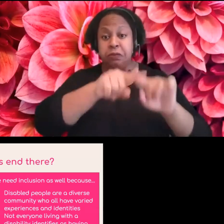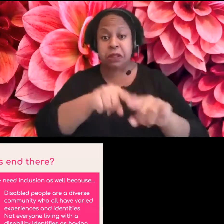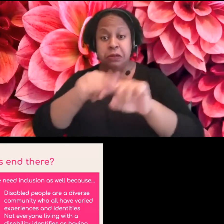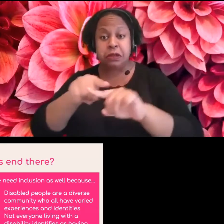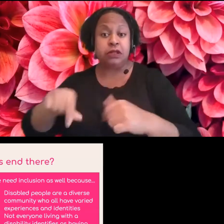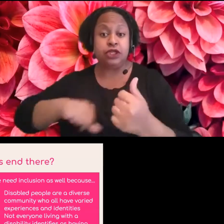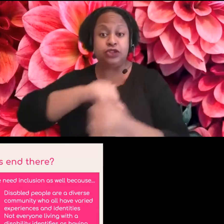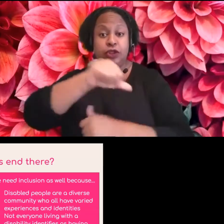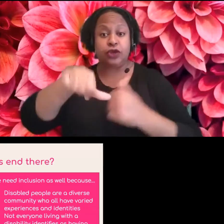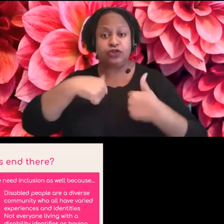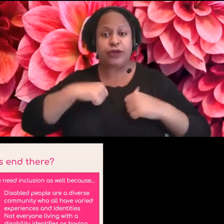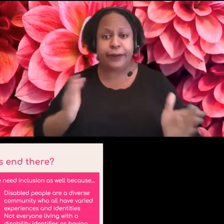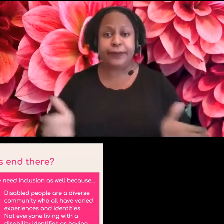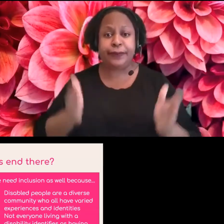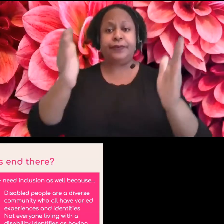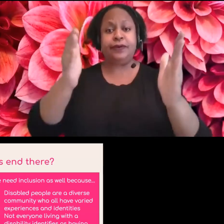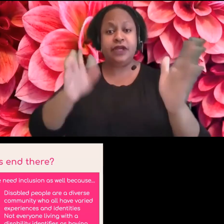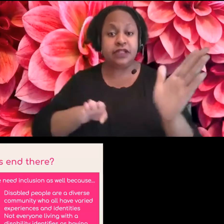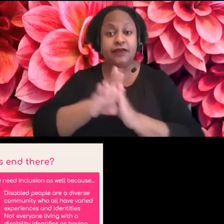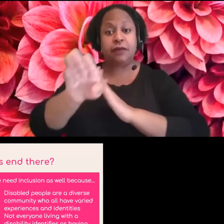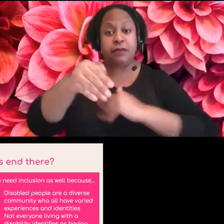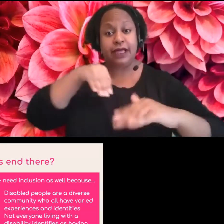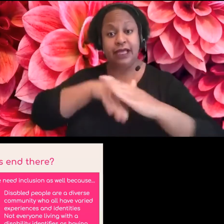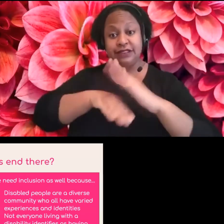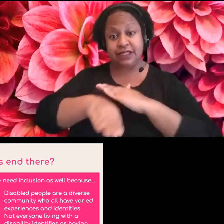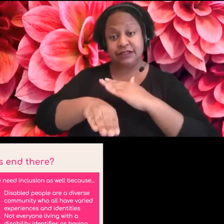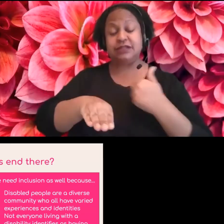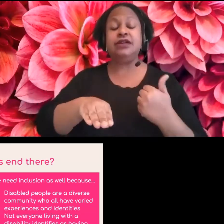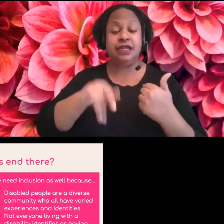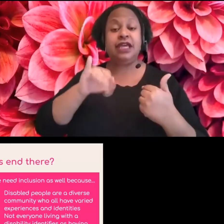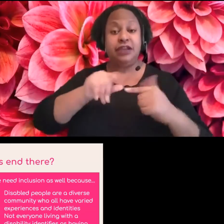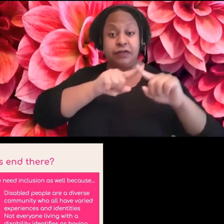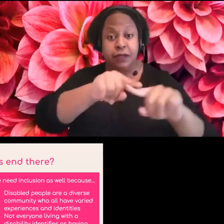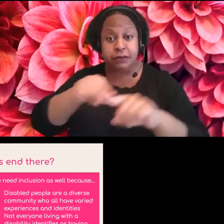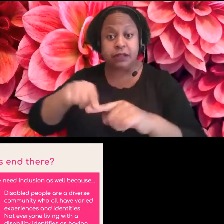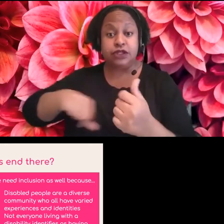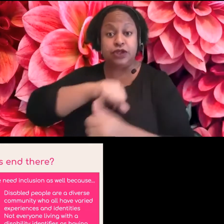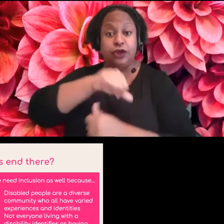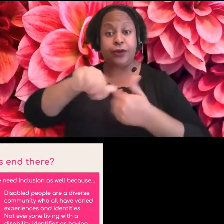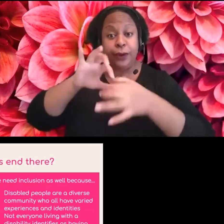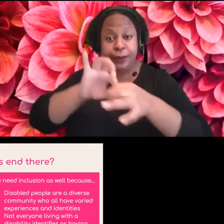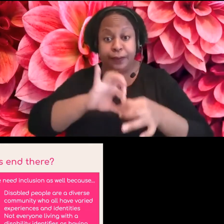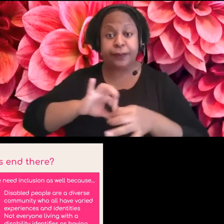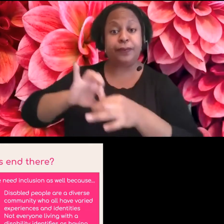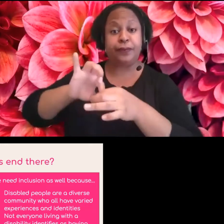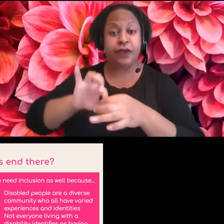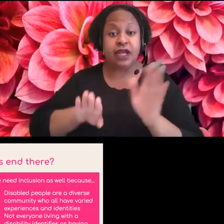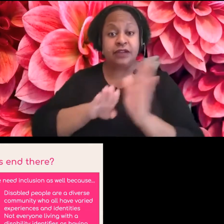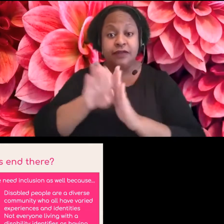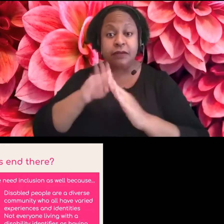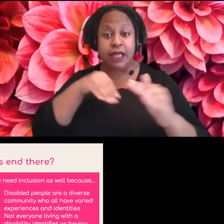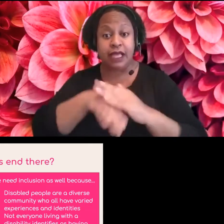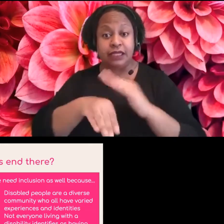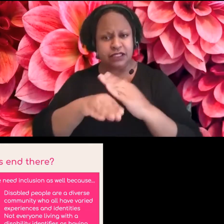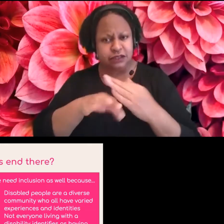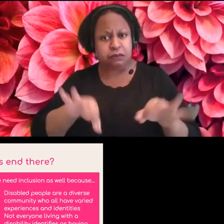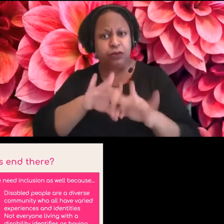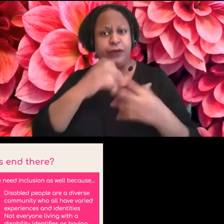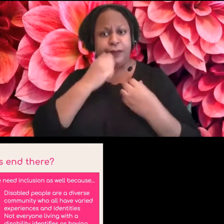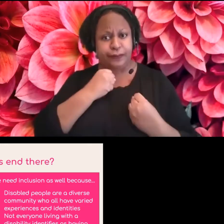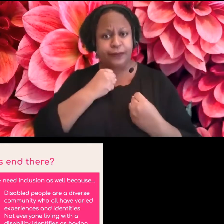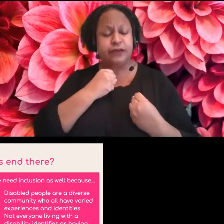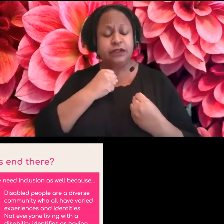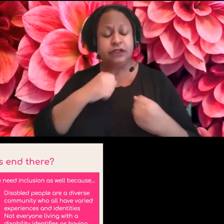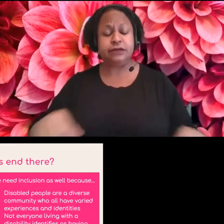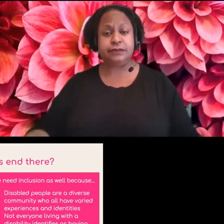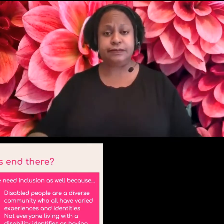develop it. And I think that depending on one another to create access is the most important part about it. Um, and then, you